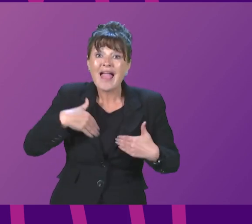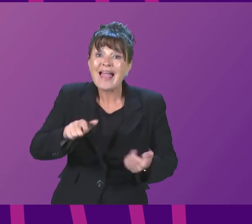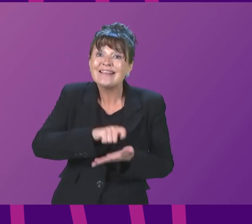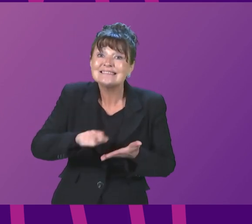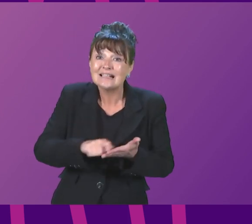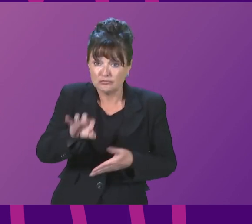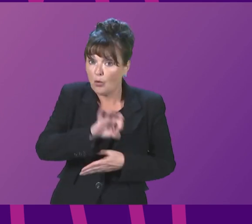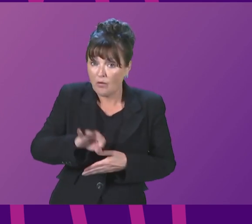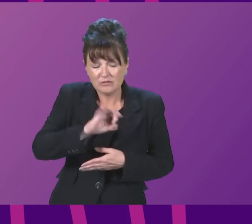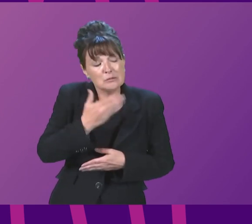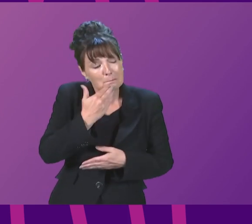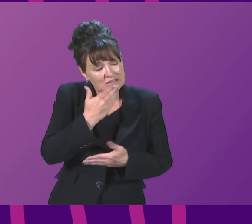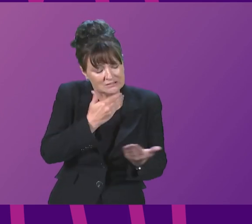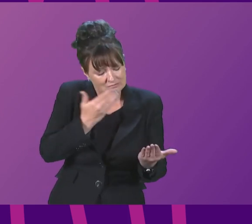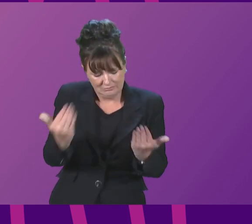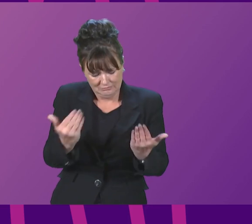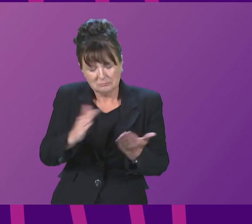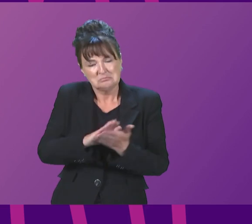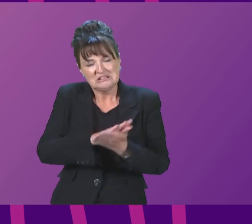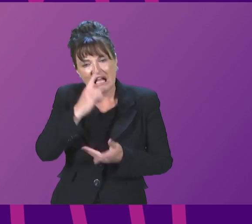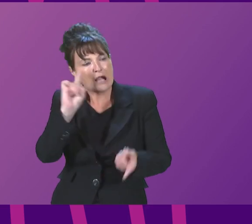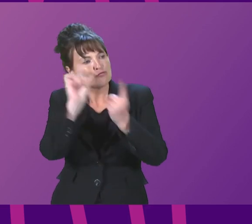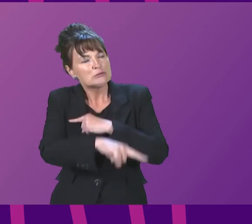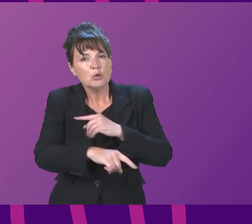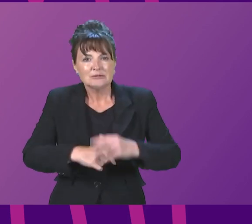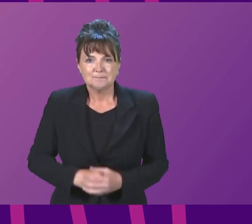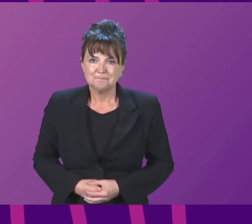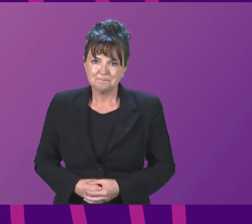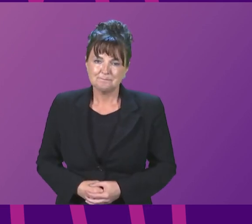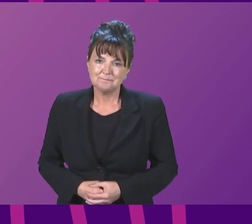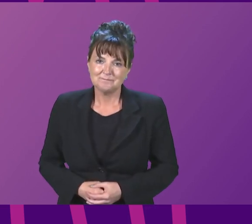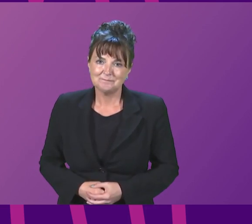her with more detail once I have had the opportunity to do so. Bill Kidd.